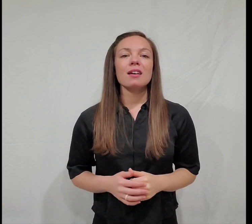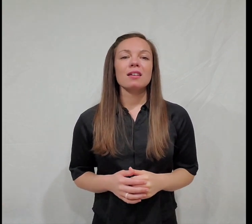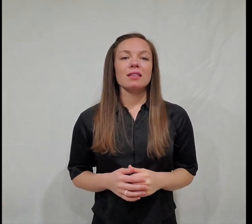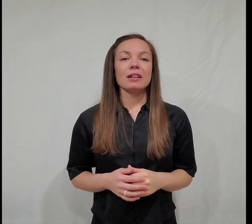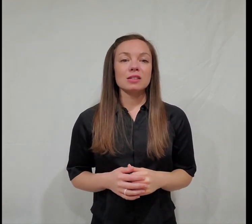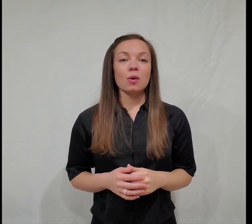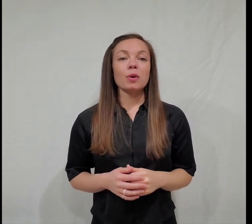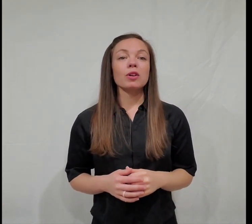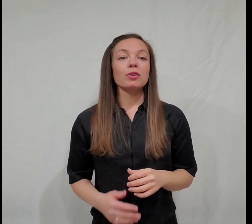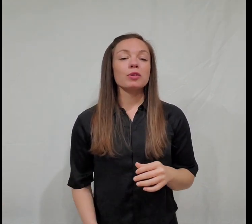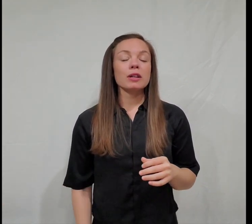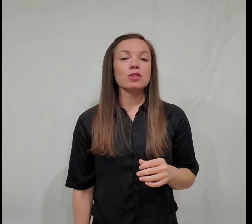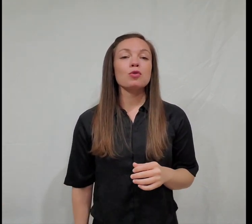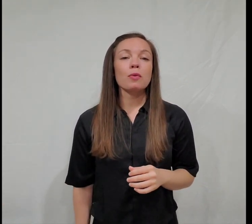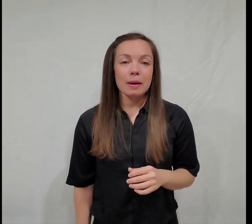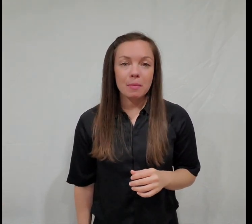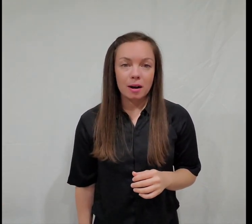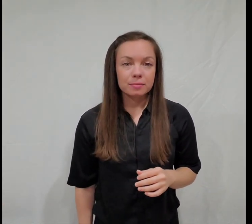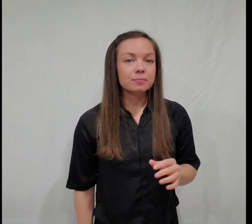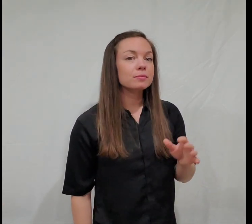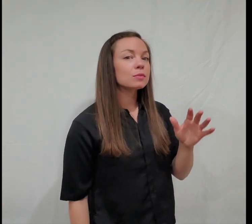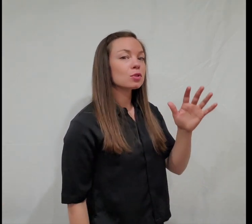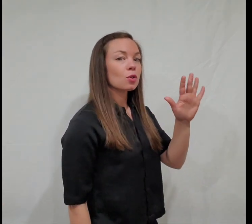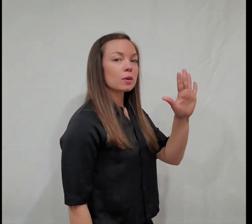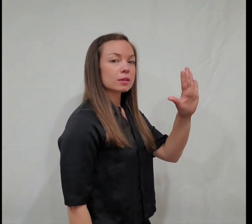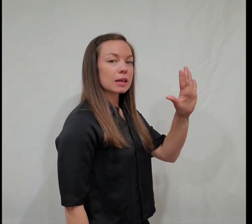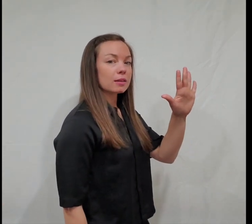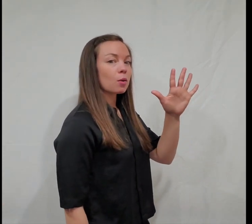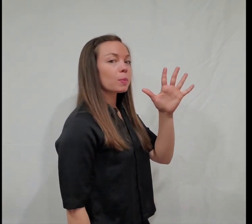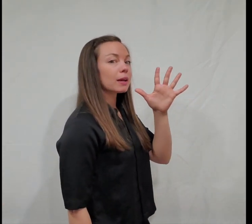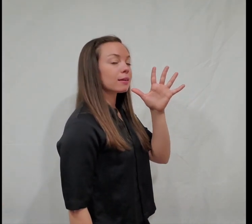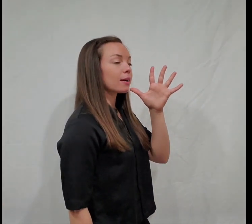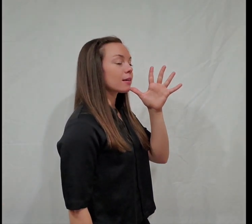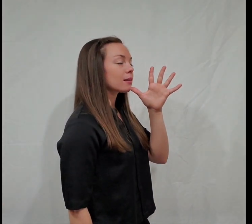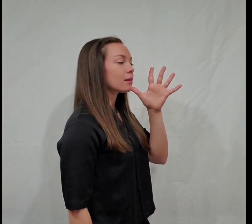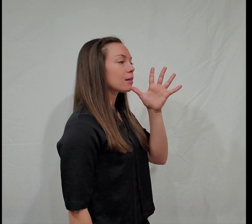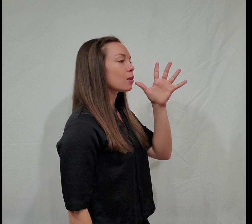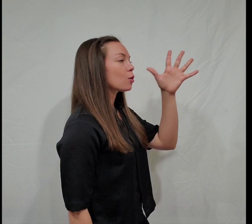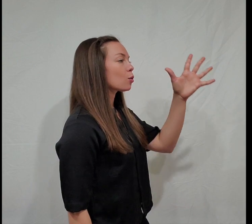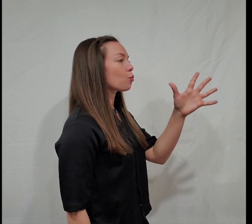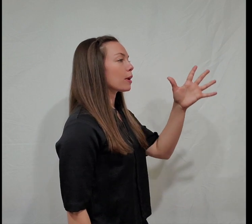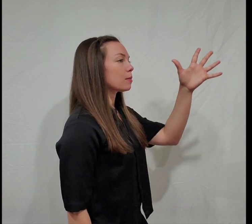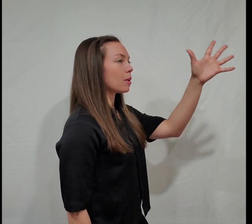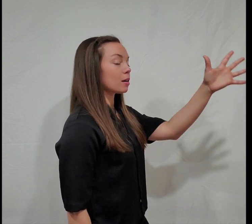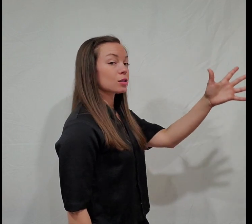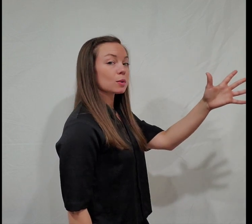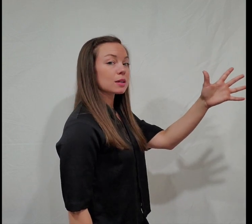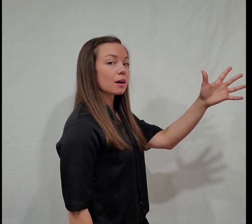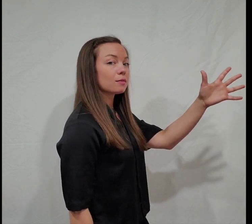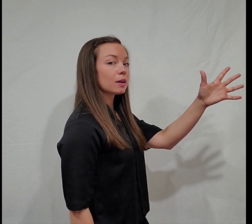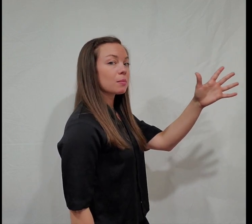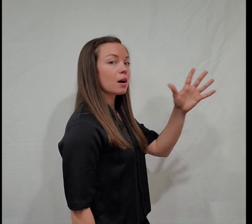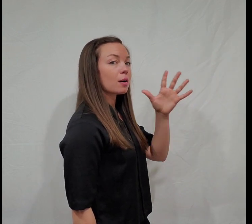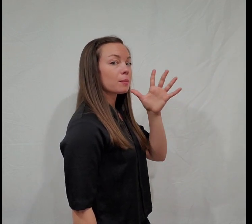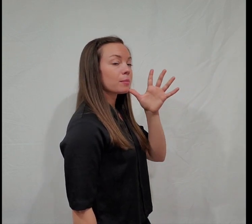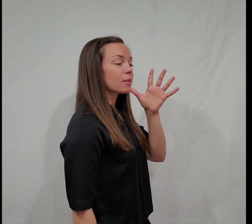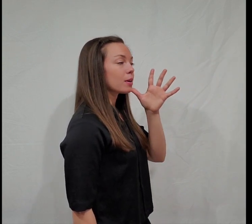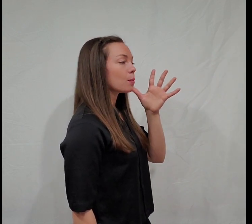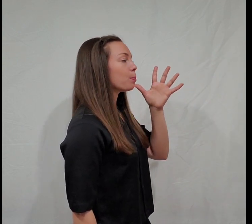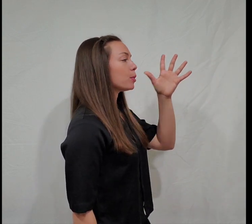Next song we're going to learn is grandma. So you take the open hand again. Grandmom. So it's kind of like mom, but